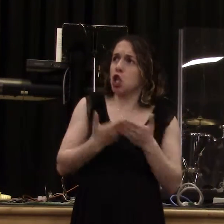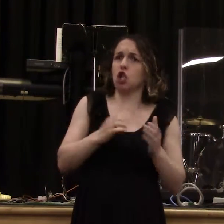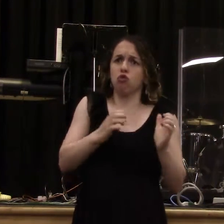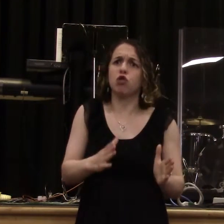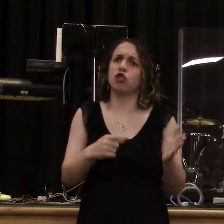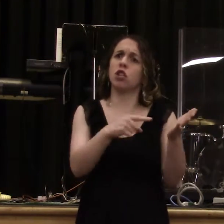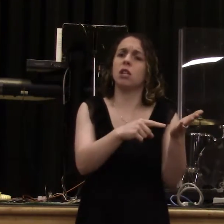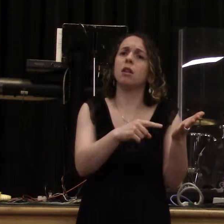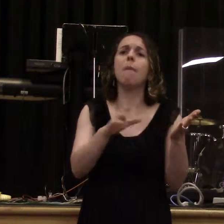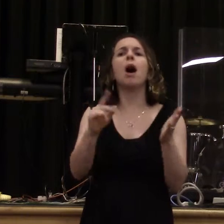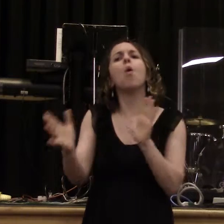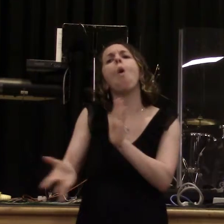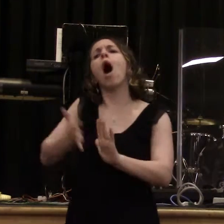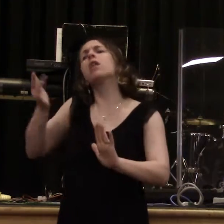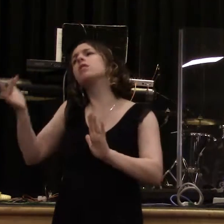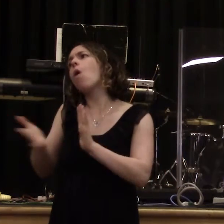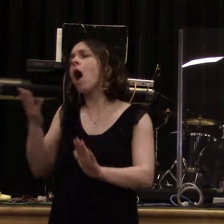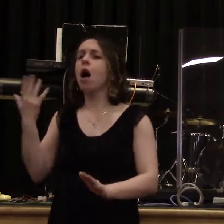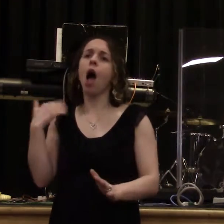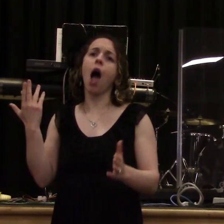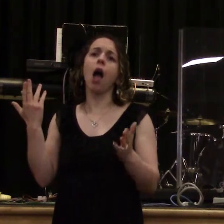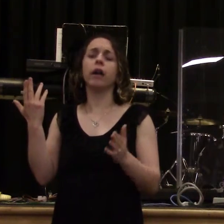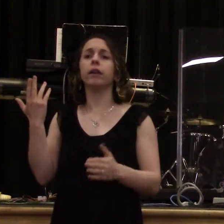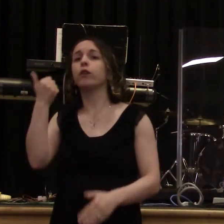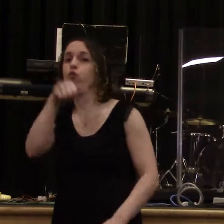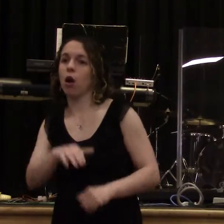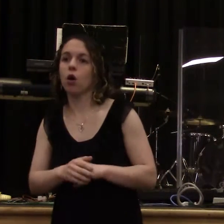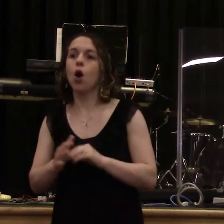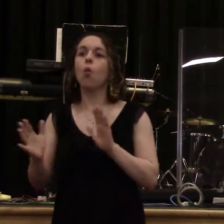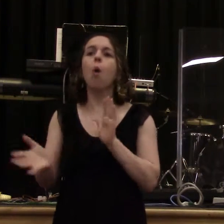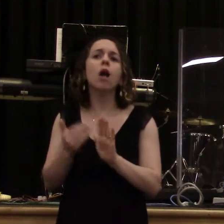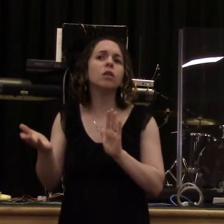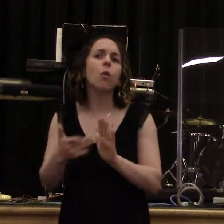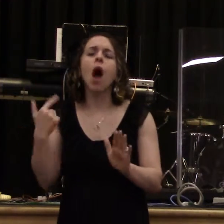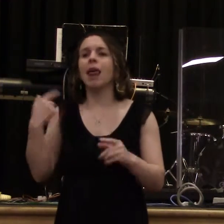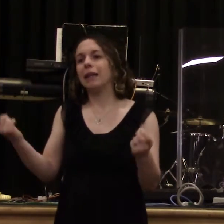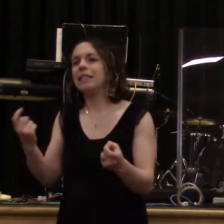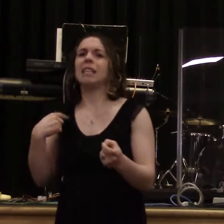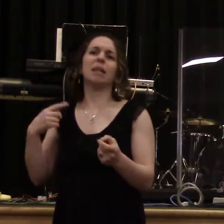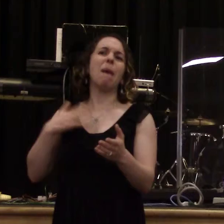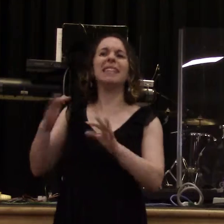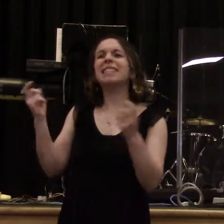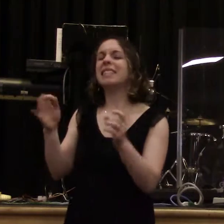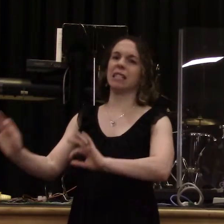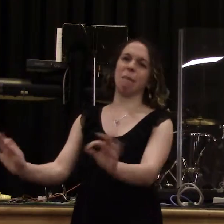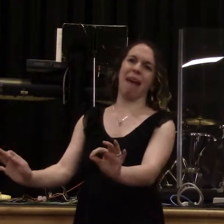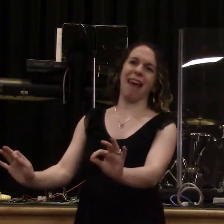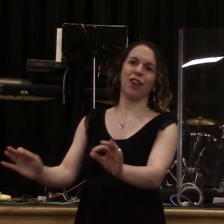me just say this. If you've done bad, there's forgiveness. But you don't get forgiveness for doing bad by doing good. You should do good just